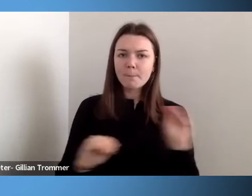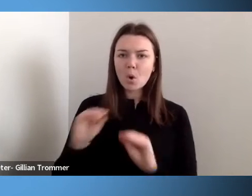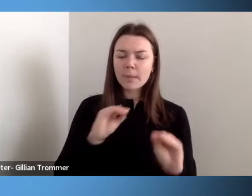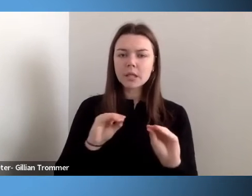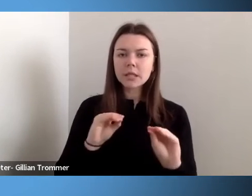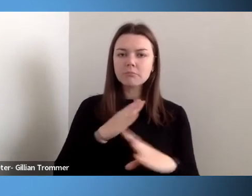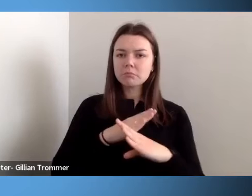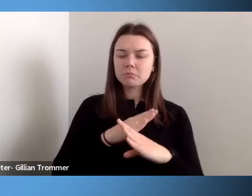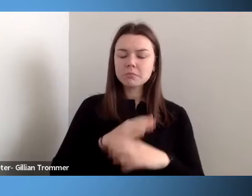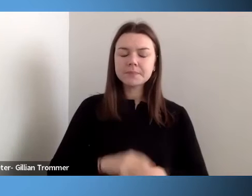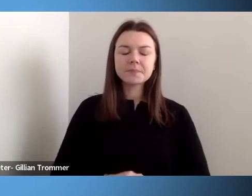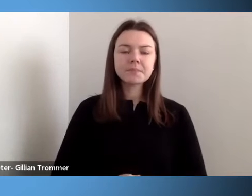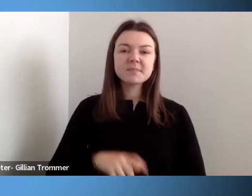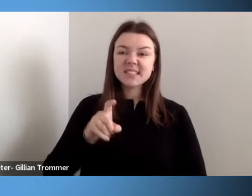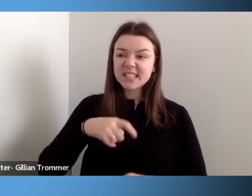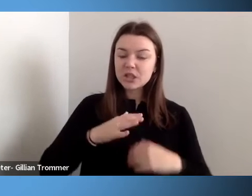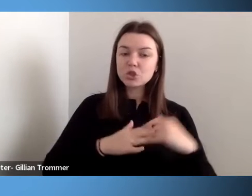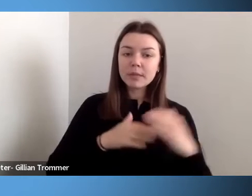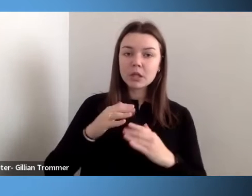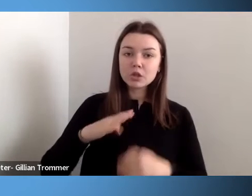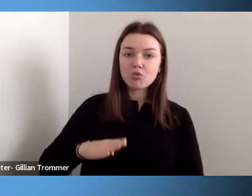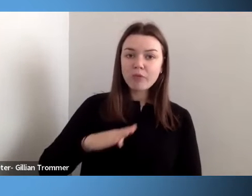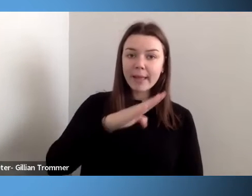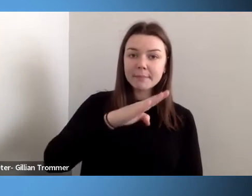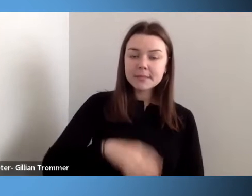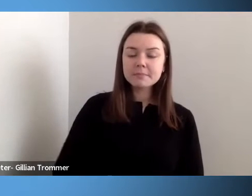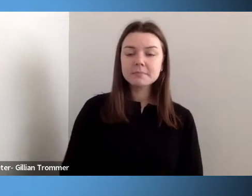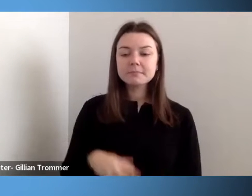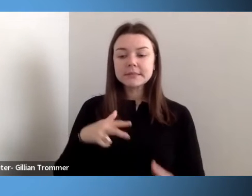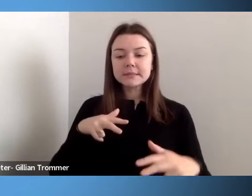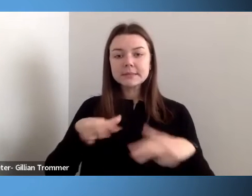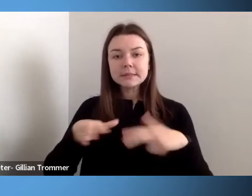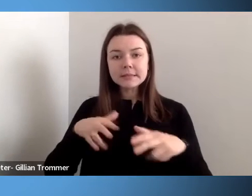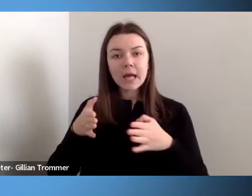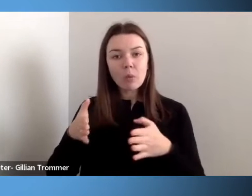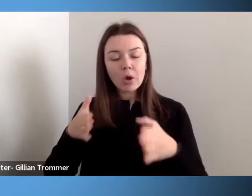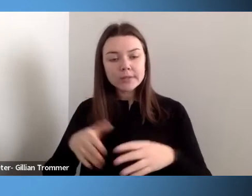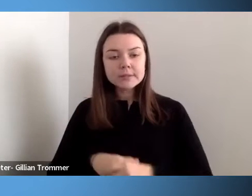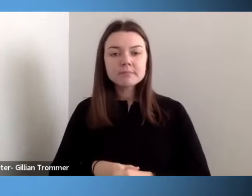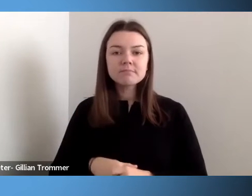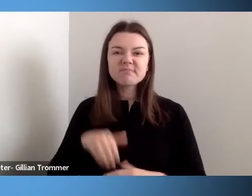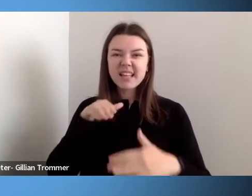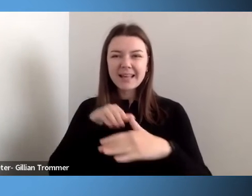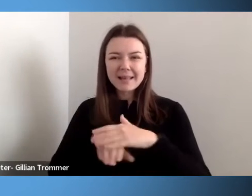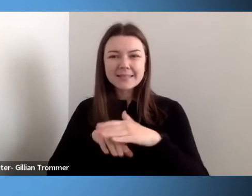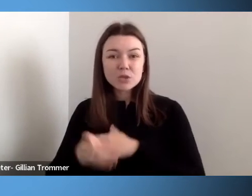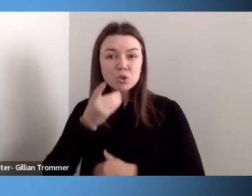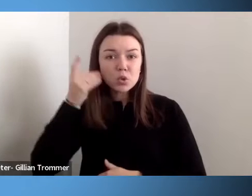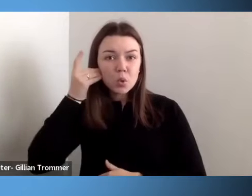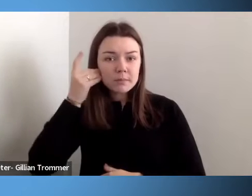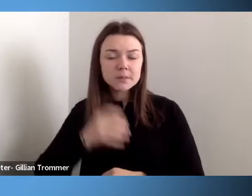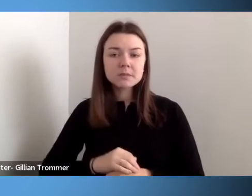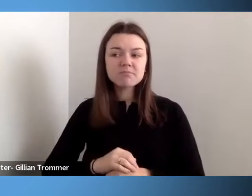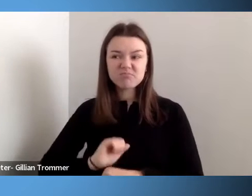sidewalks, accessible dorm rooms, implement reasonable accommodations, and have